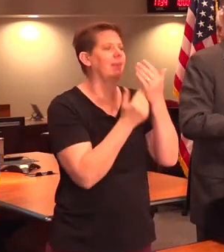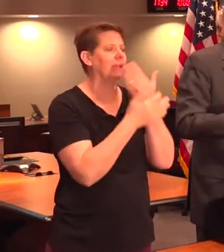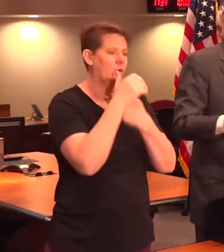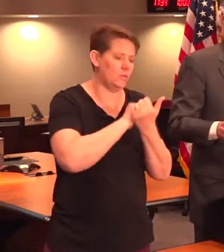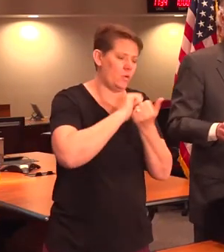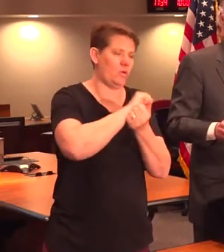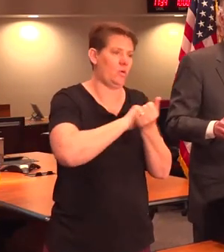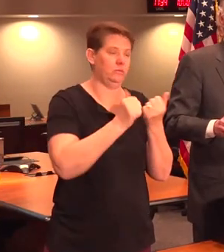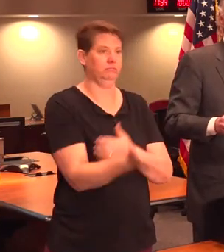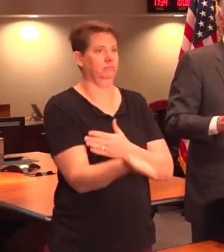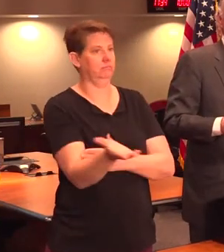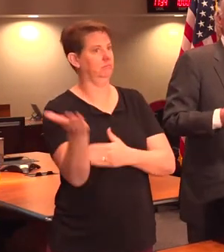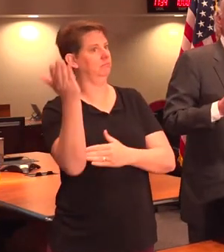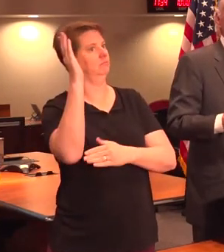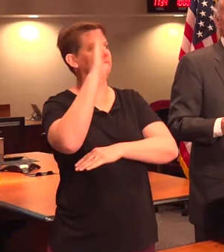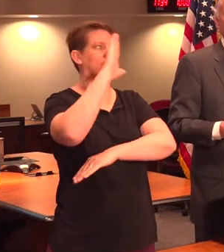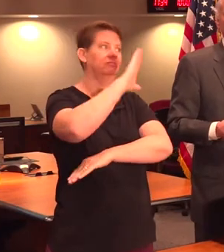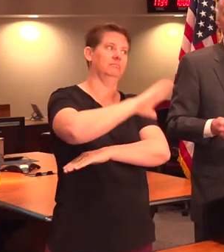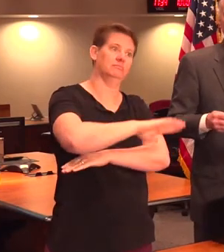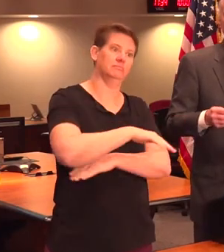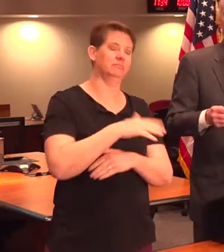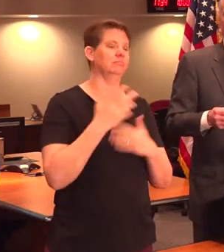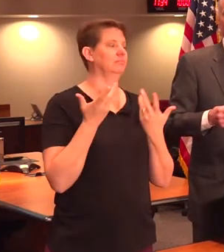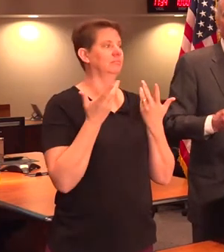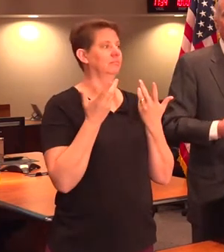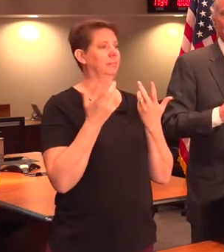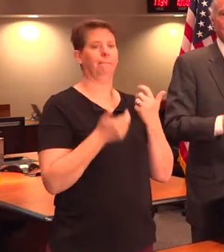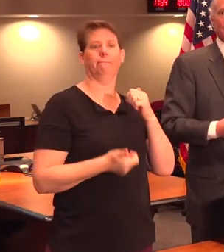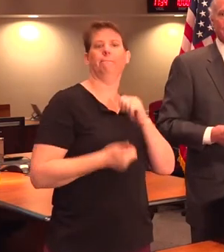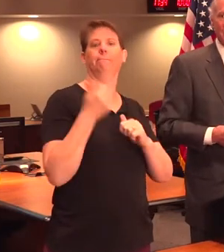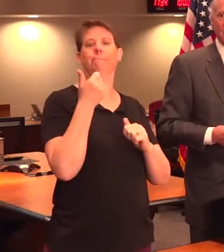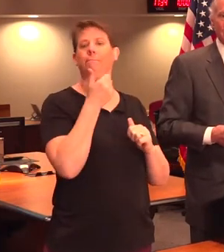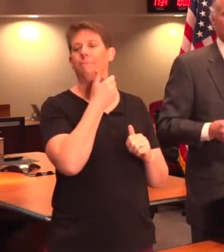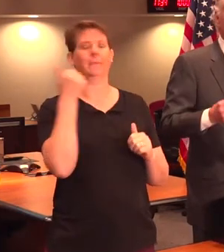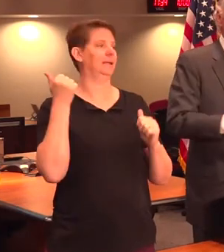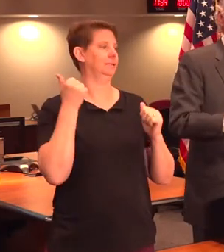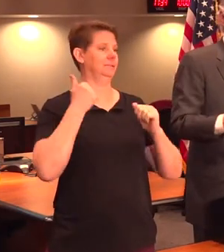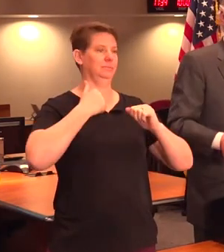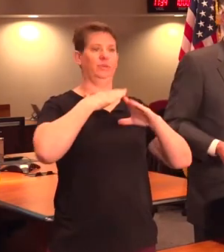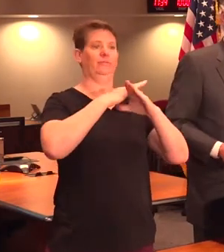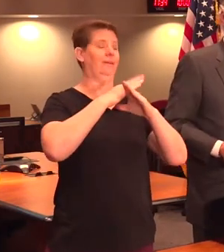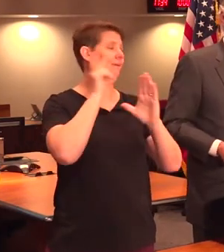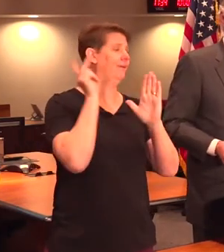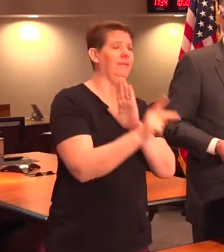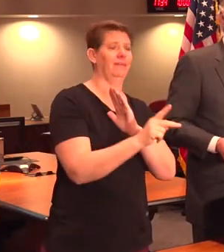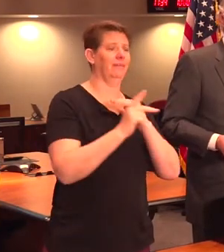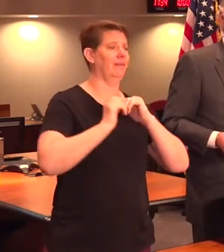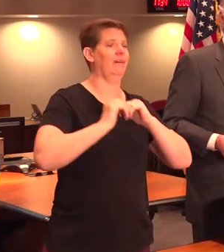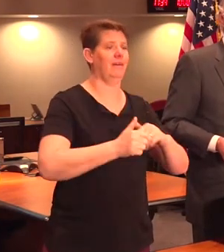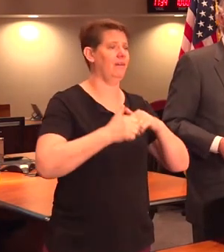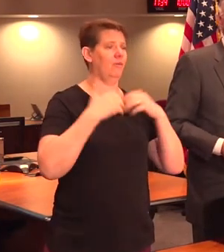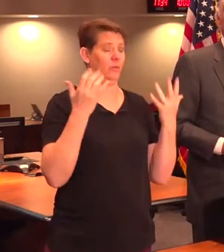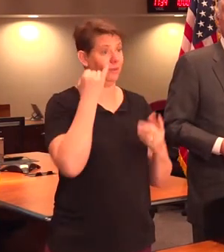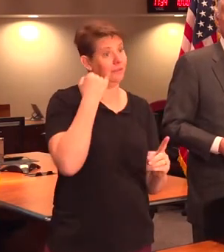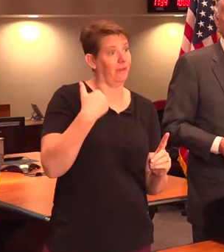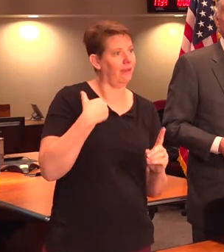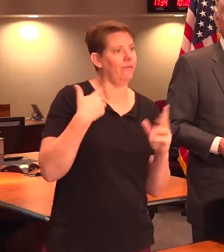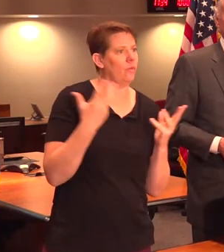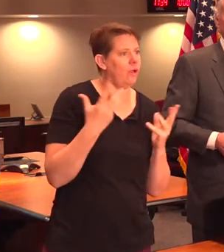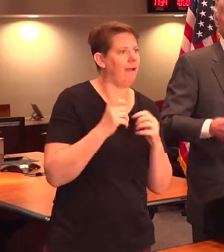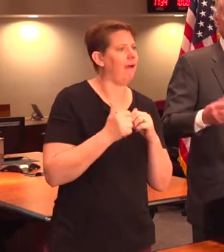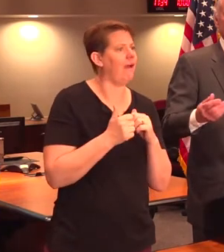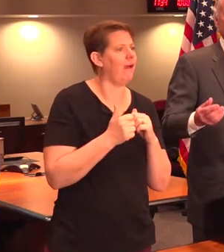all day long. The main way to kill this virus, if it is present, is how?